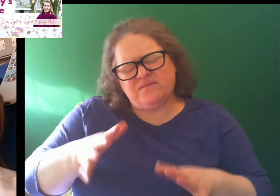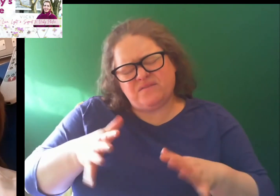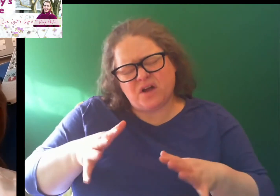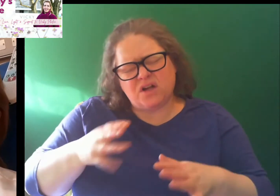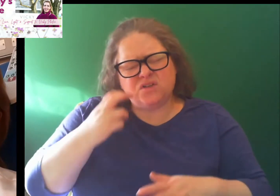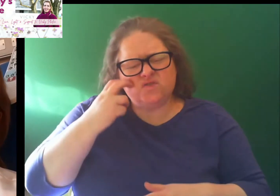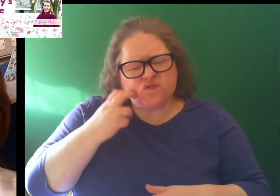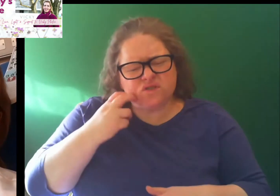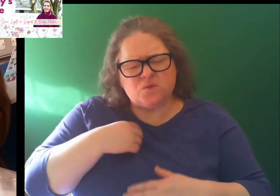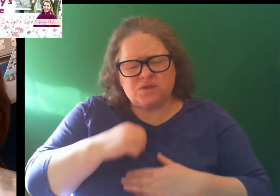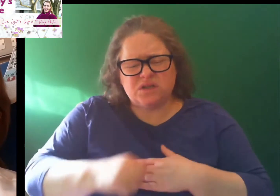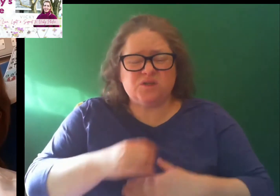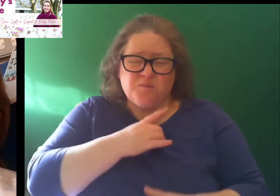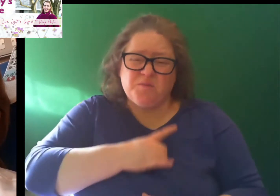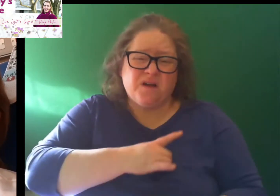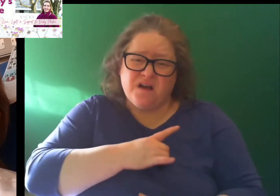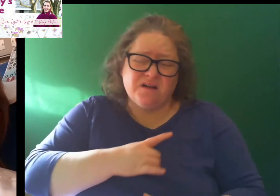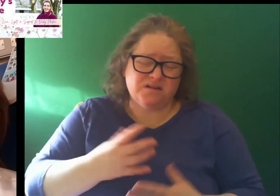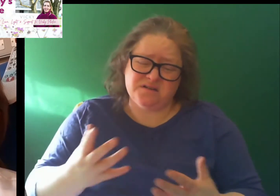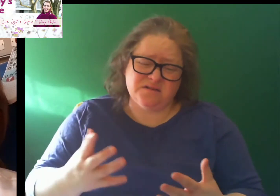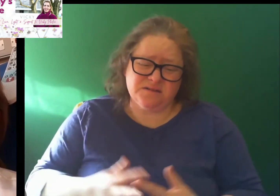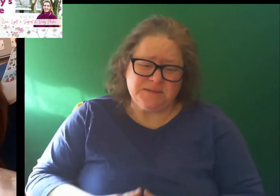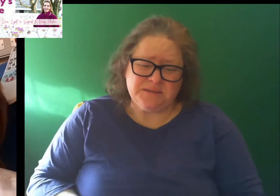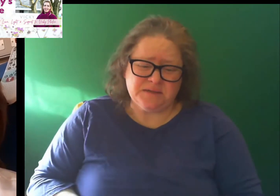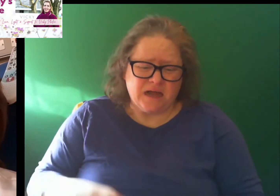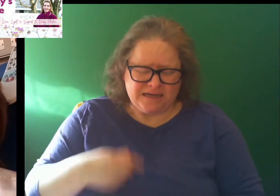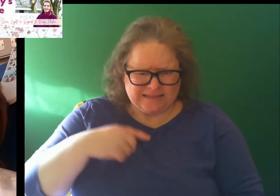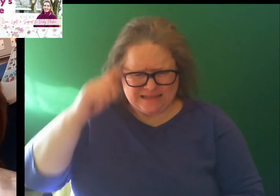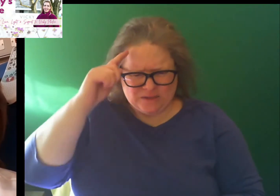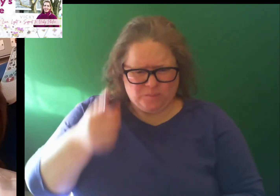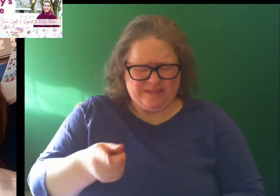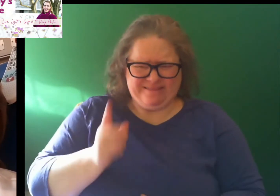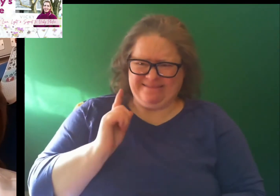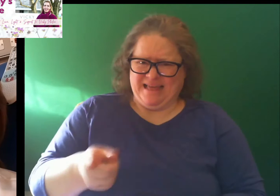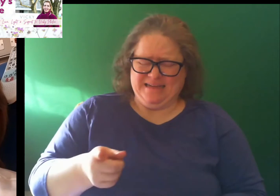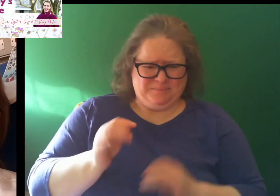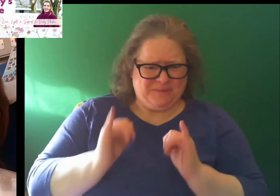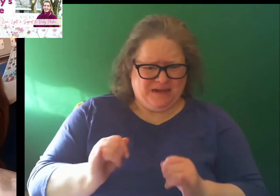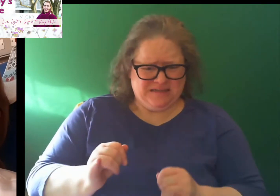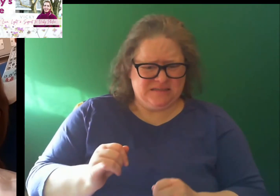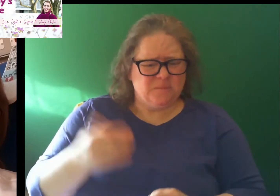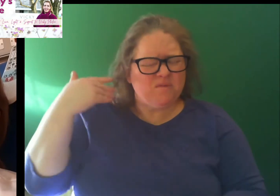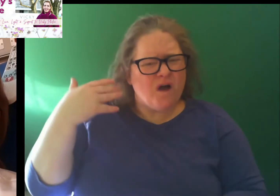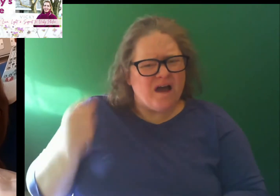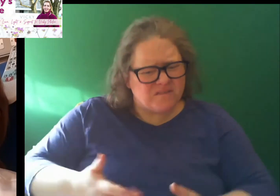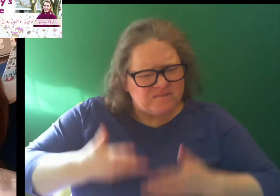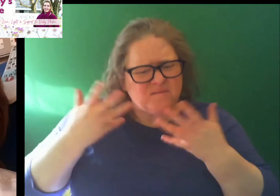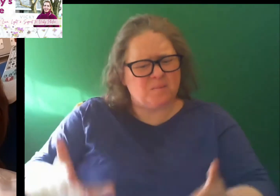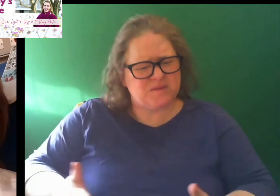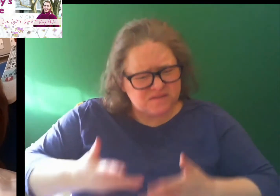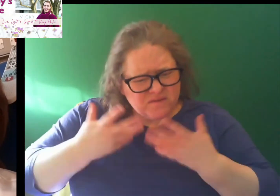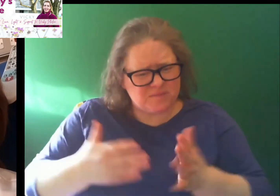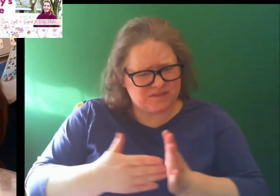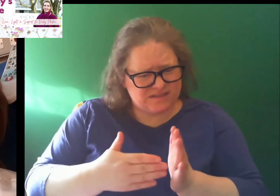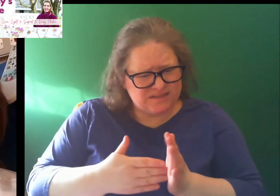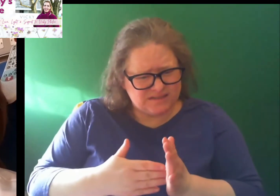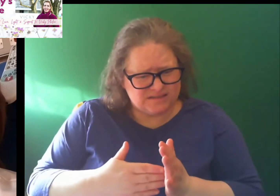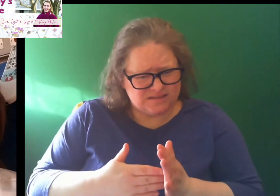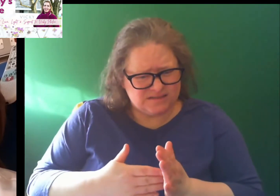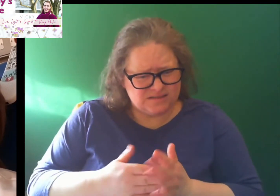haven't been very shittery today to be quite honest. I didn't think it would be that bad. I've had vomiting before